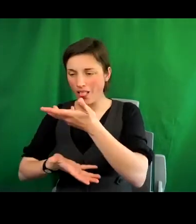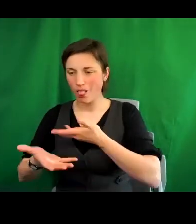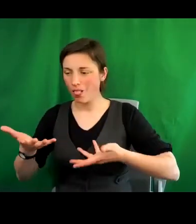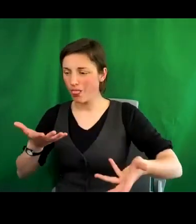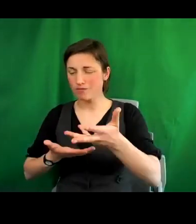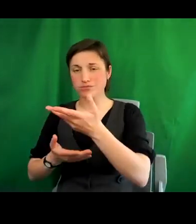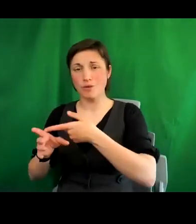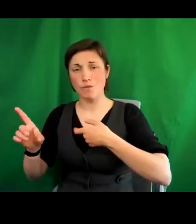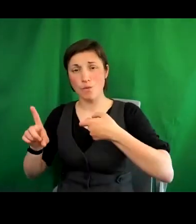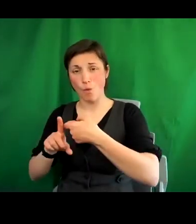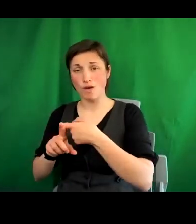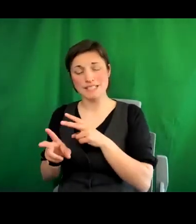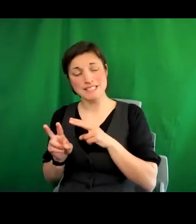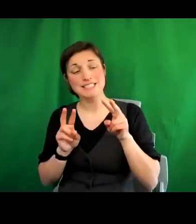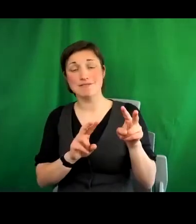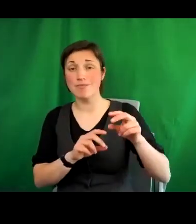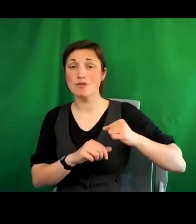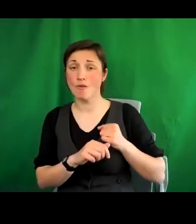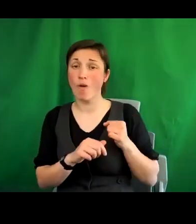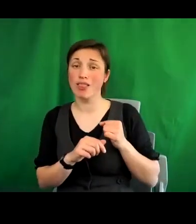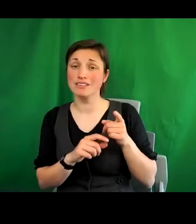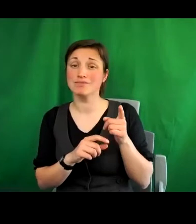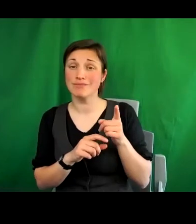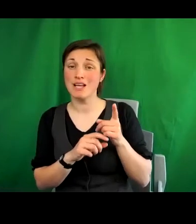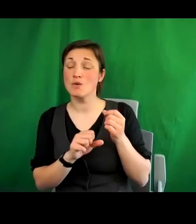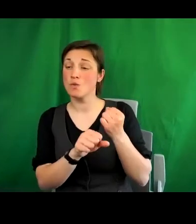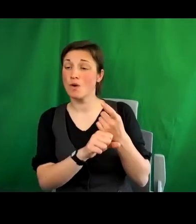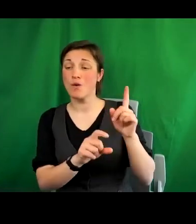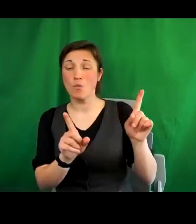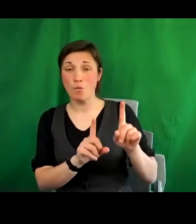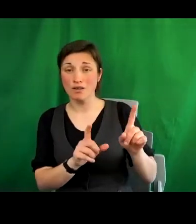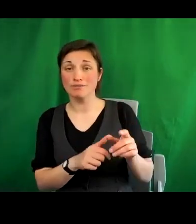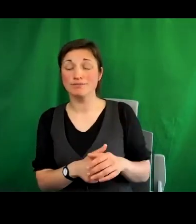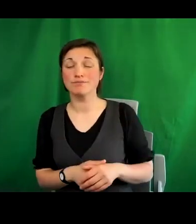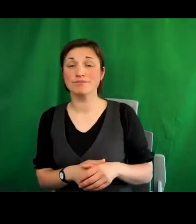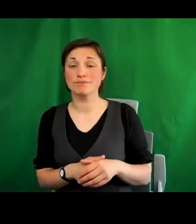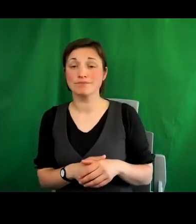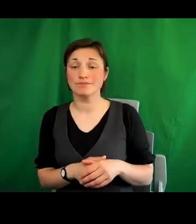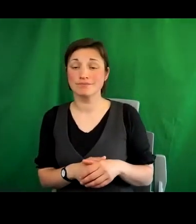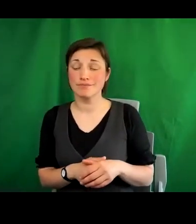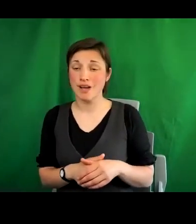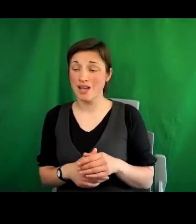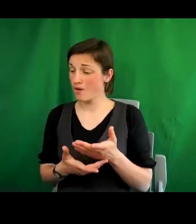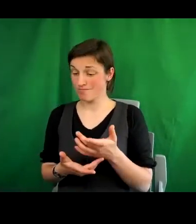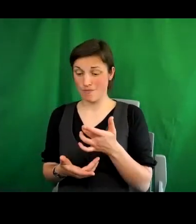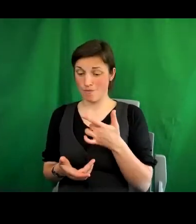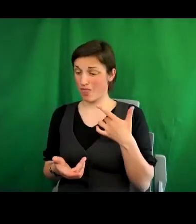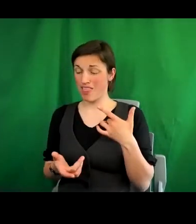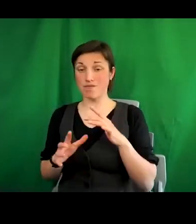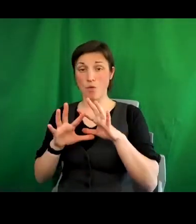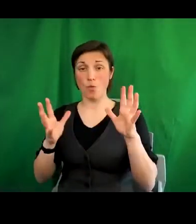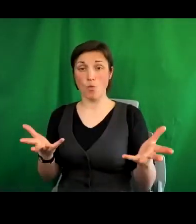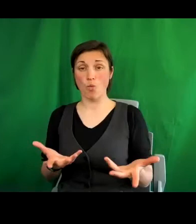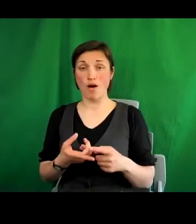that we're making in Scotland to learn from each other. We live in an interdependent world, there